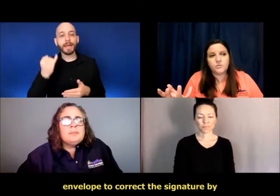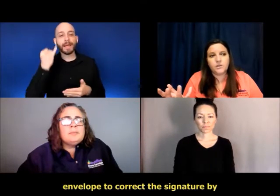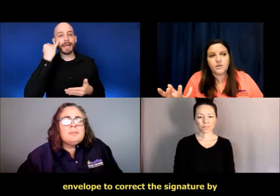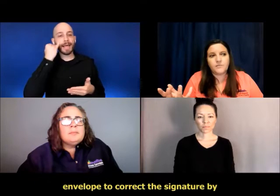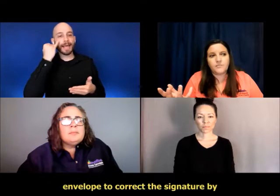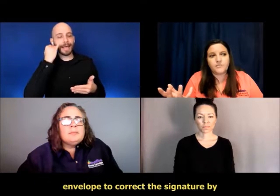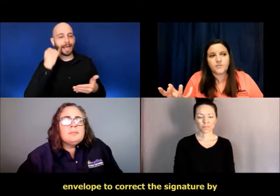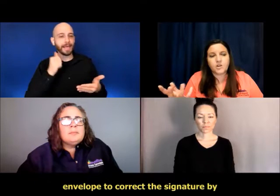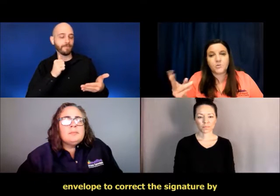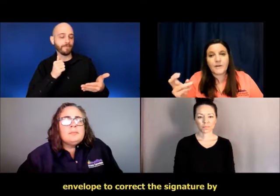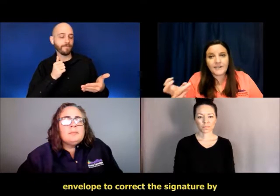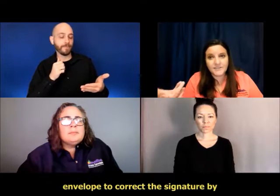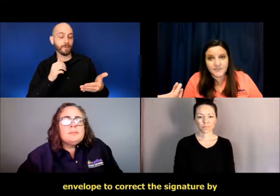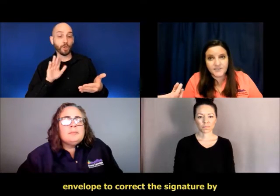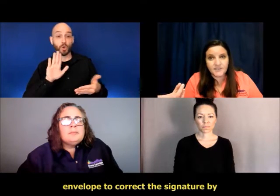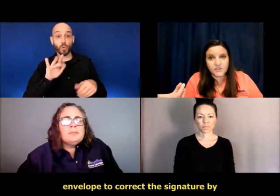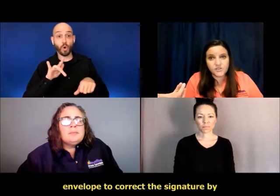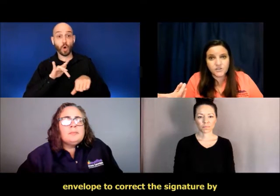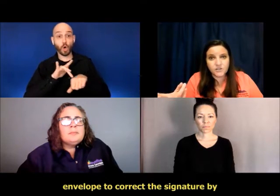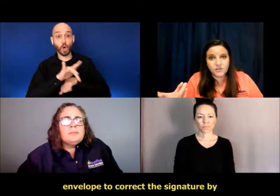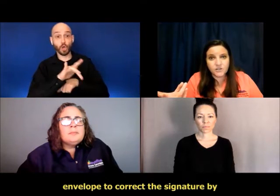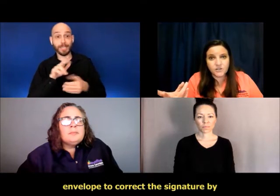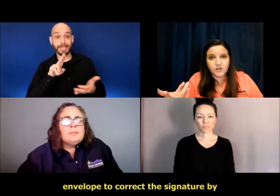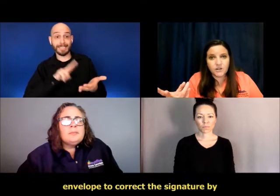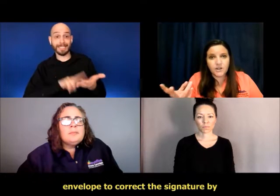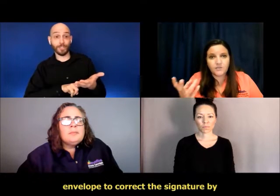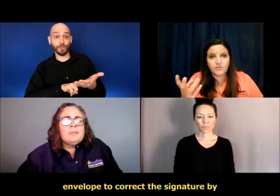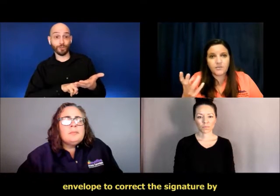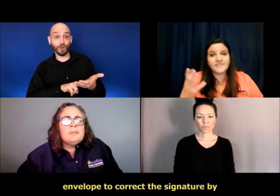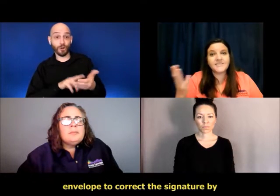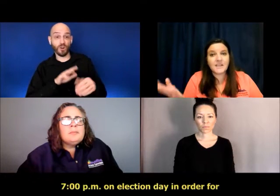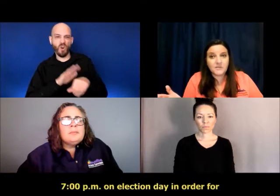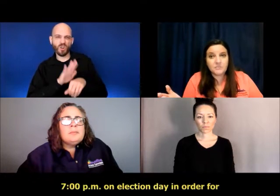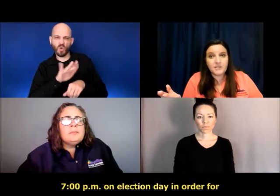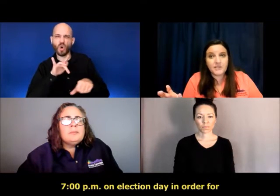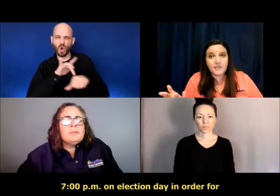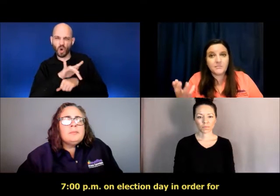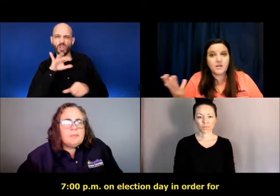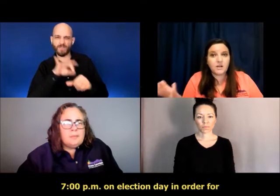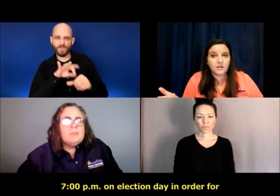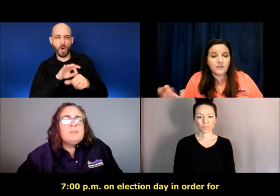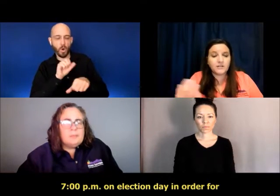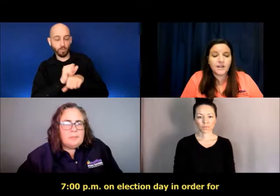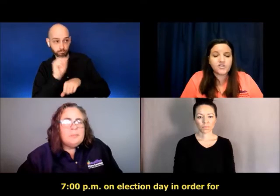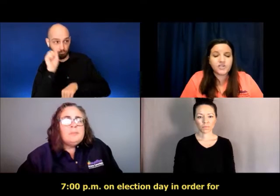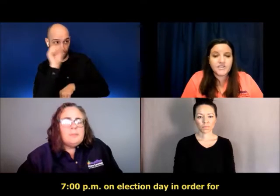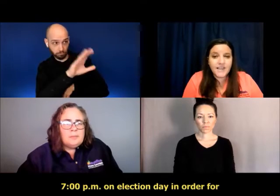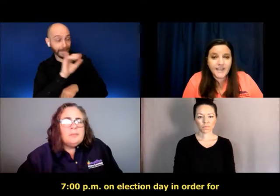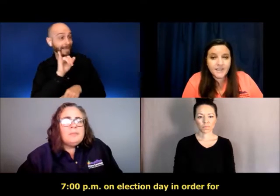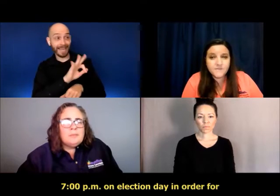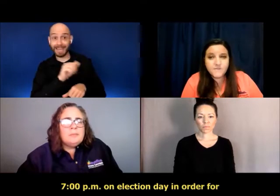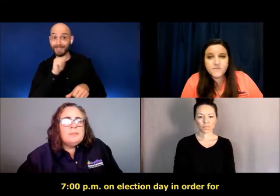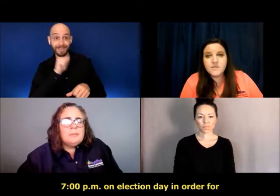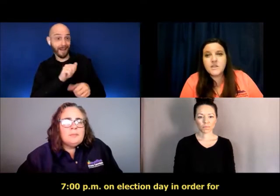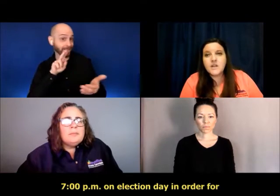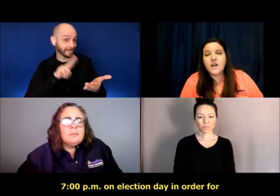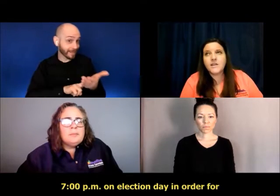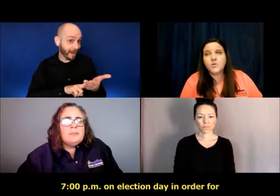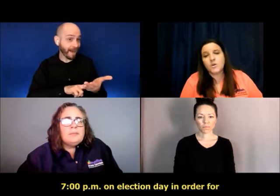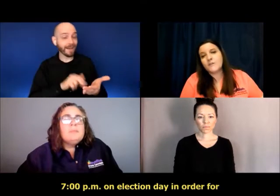um, correct the signature, um, by 7 PM on election day